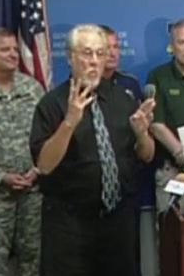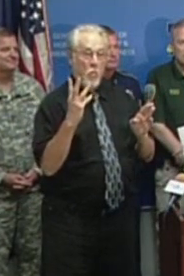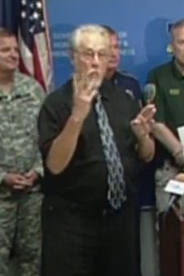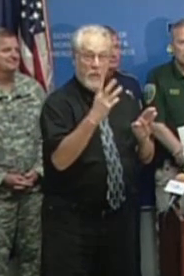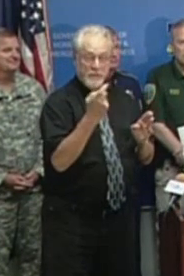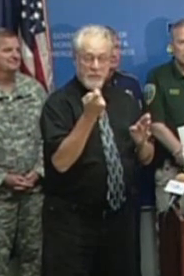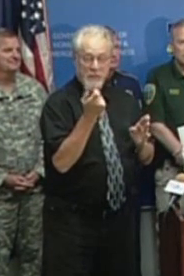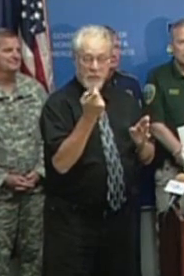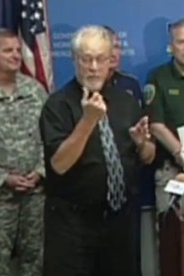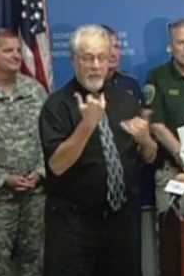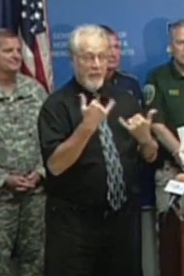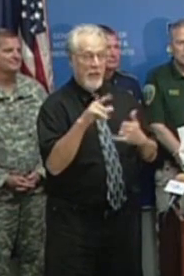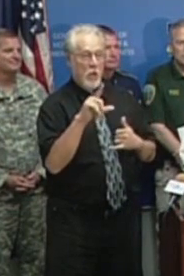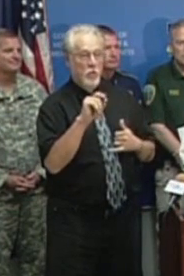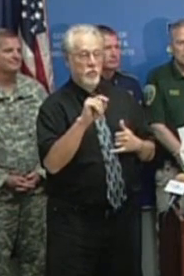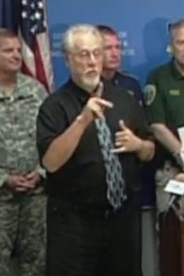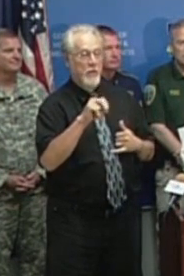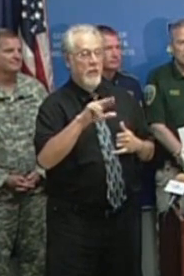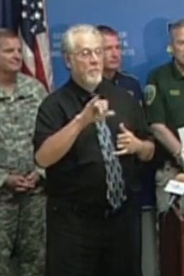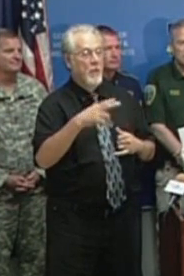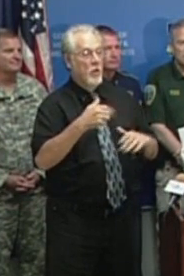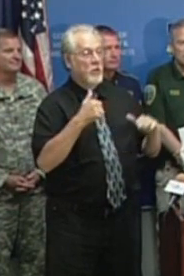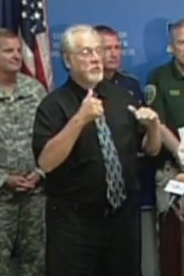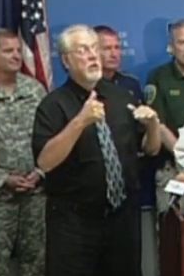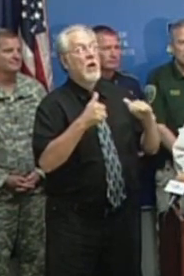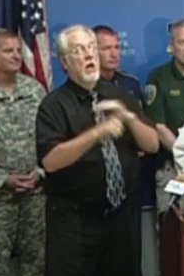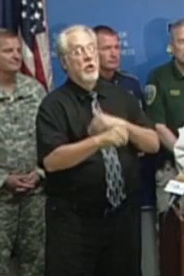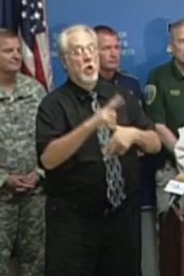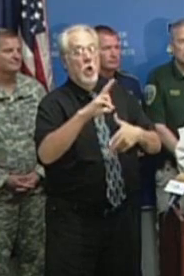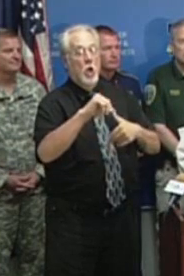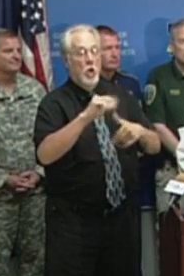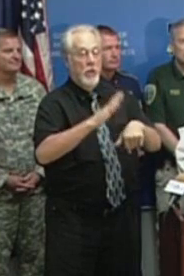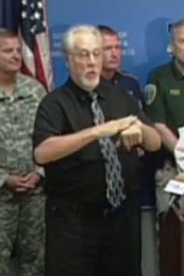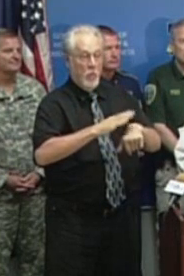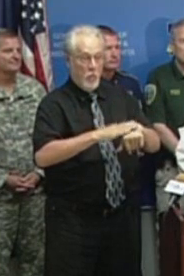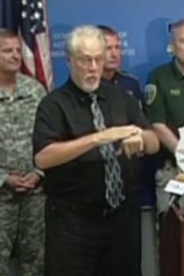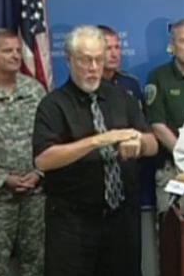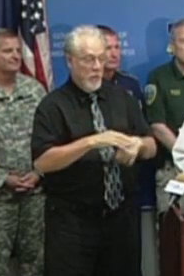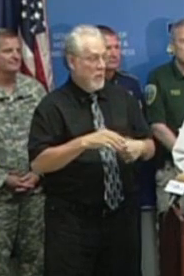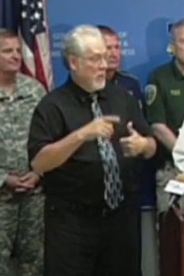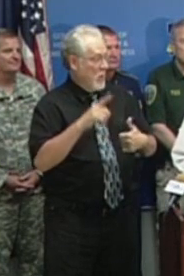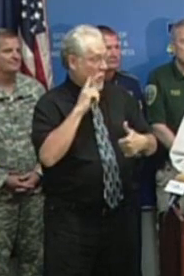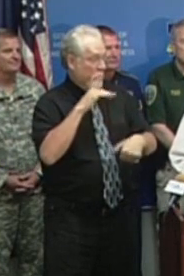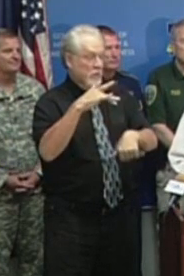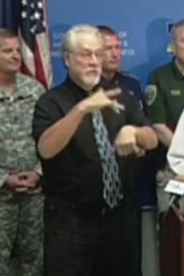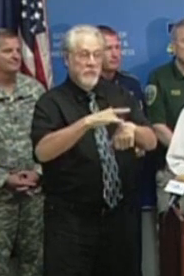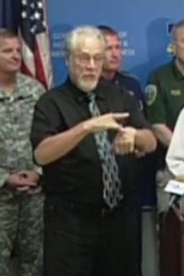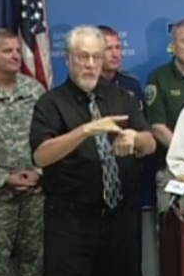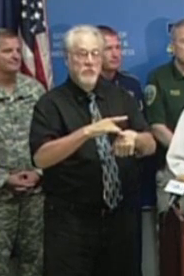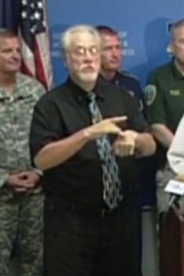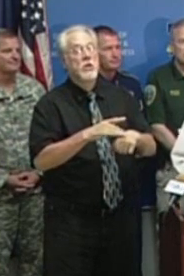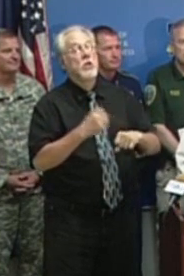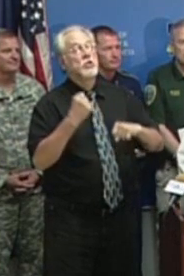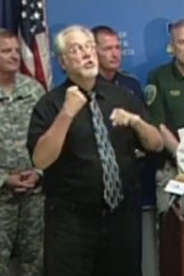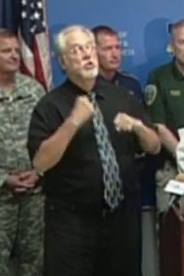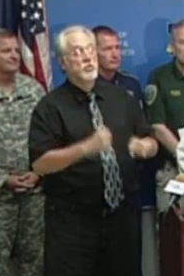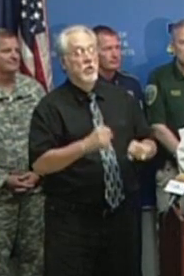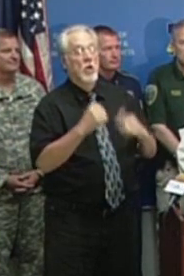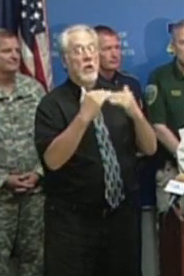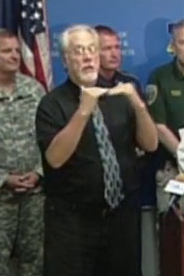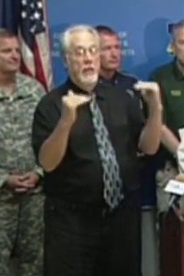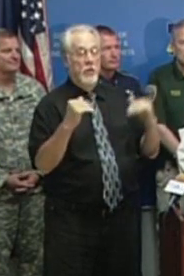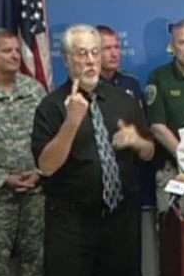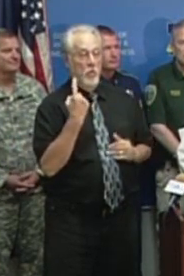west. There are now 20 parishes under a hurricane warning. The forecast currently shows the storm will make landfall as a strong Category